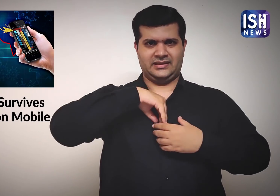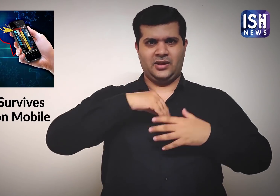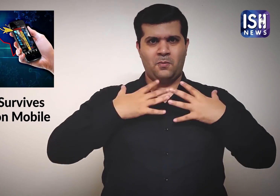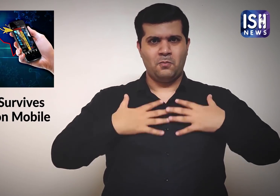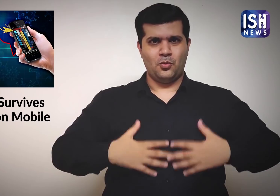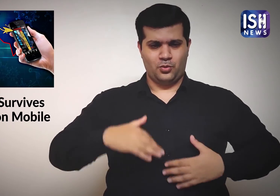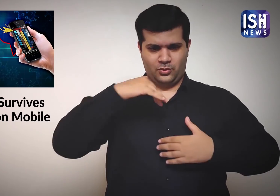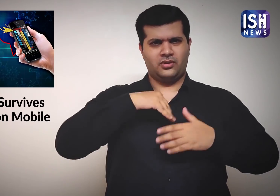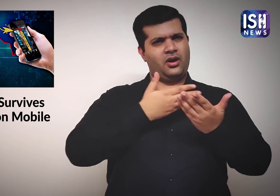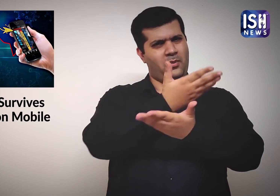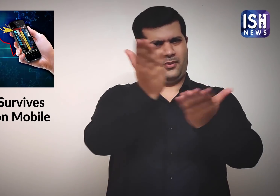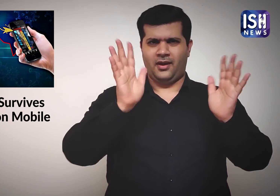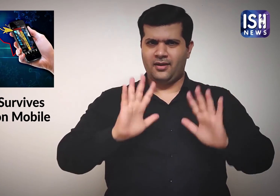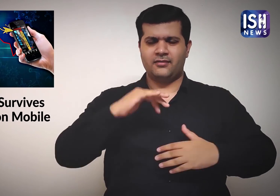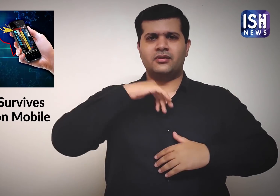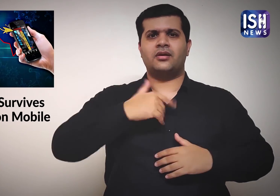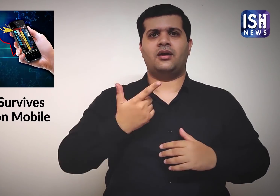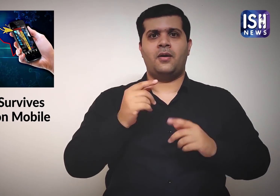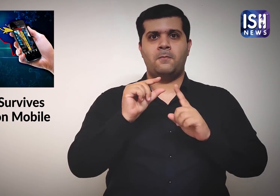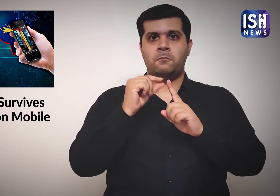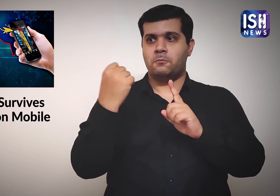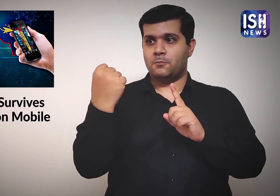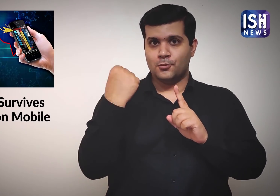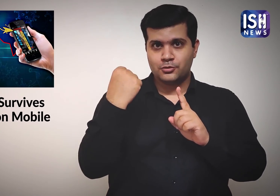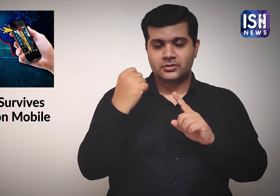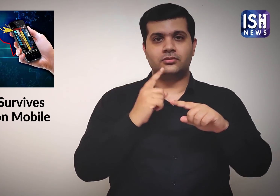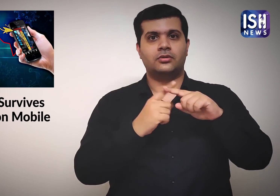All of us have proteins and fats in the body. 10.